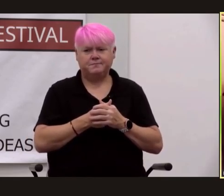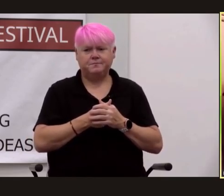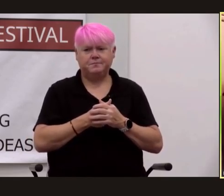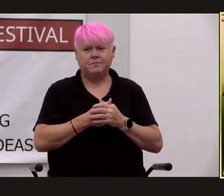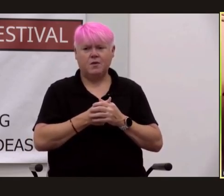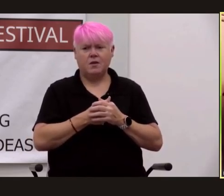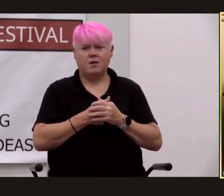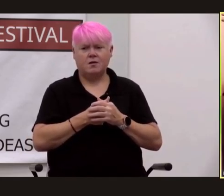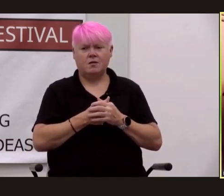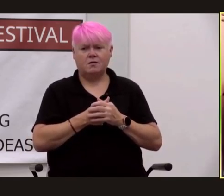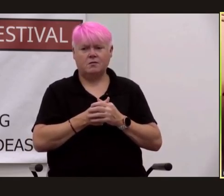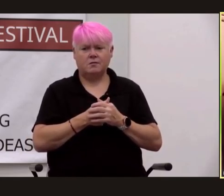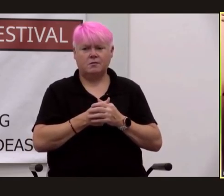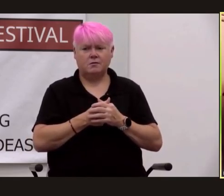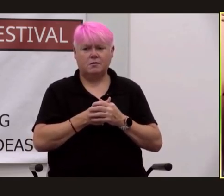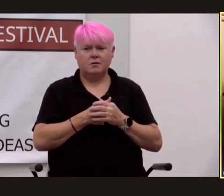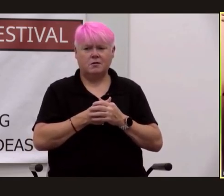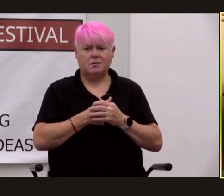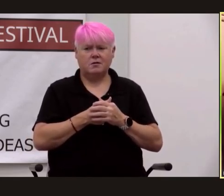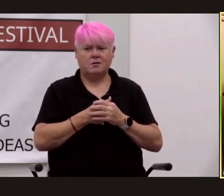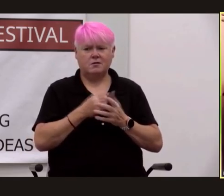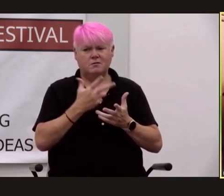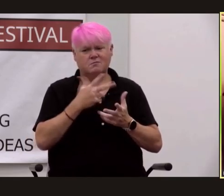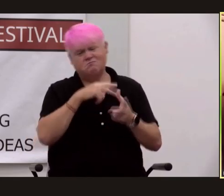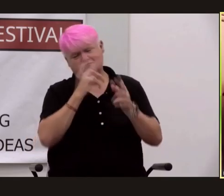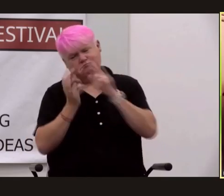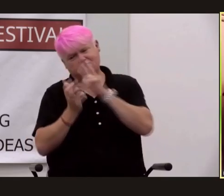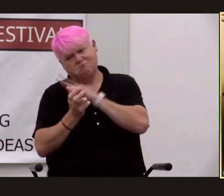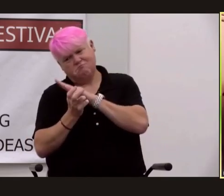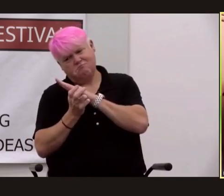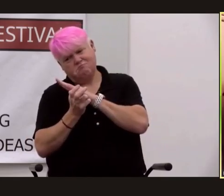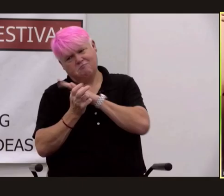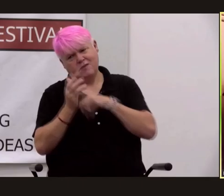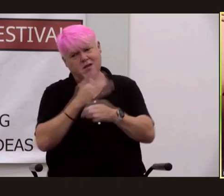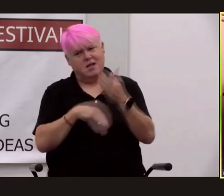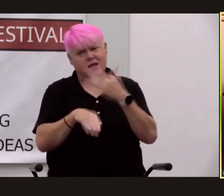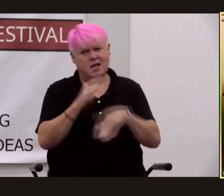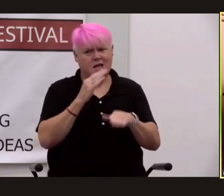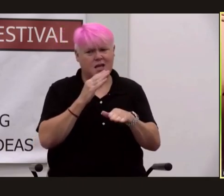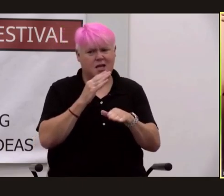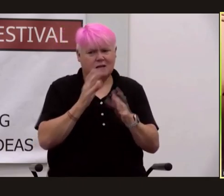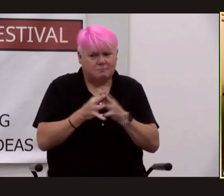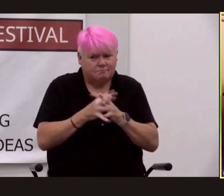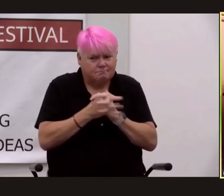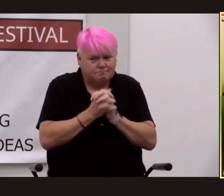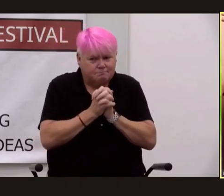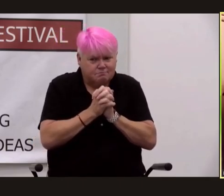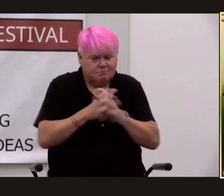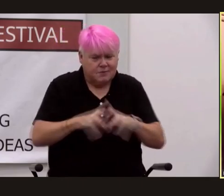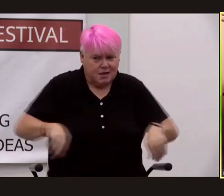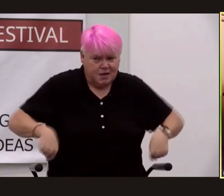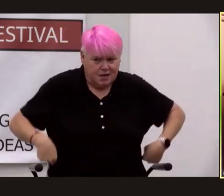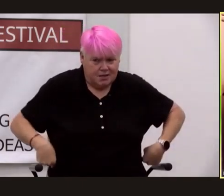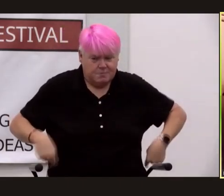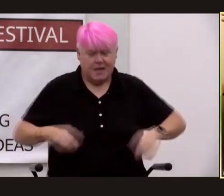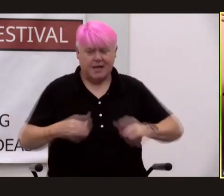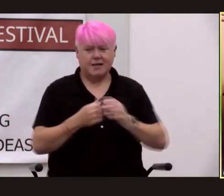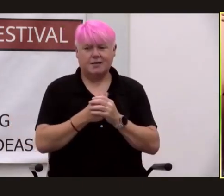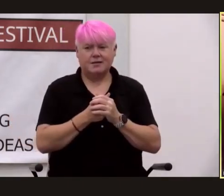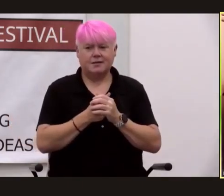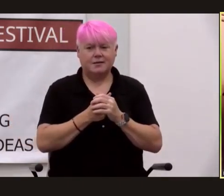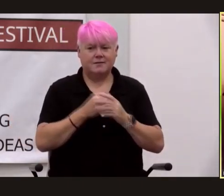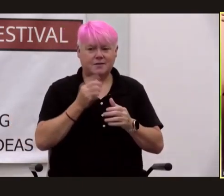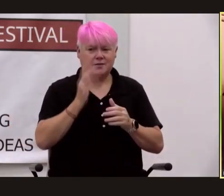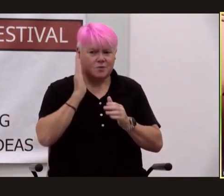was cocked at a strange angle and his hands were apparently clasped behind his back as if he were willing